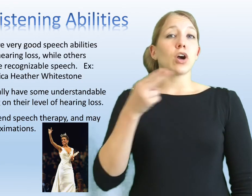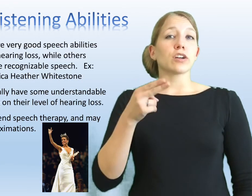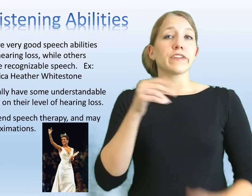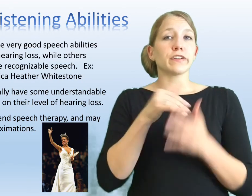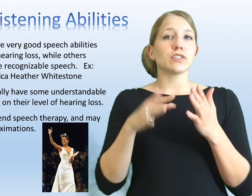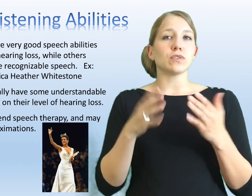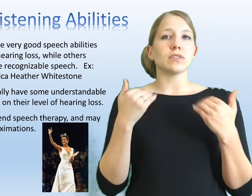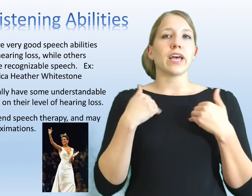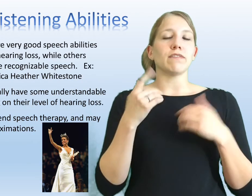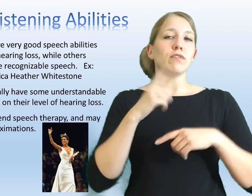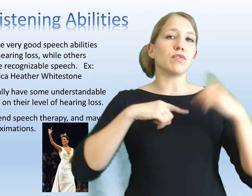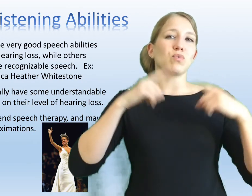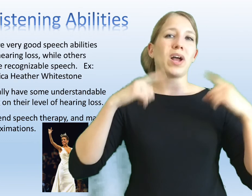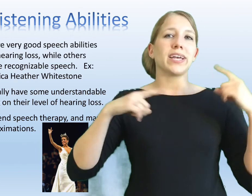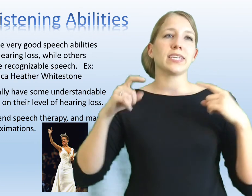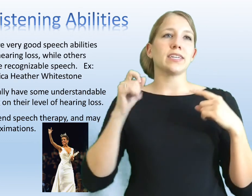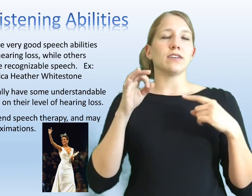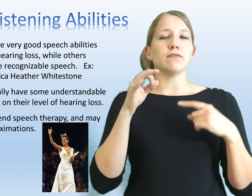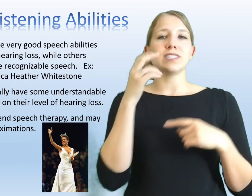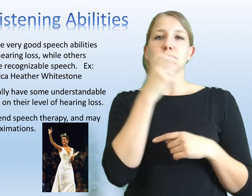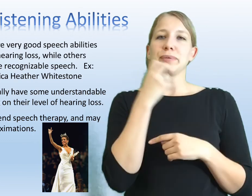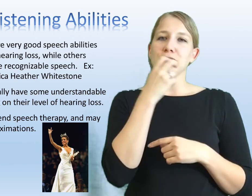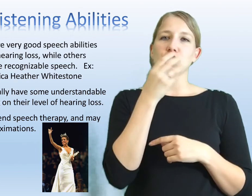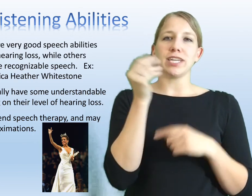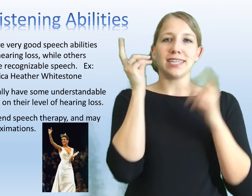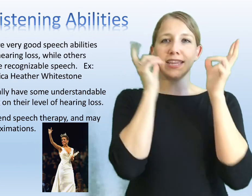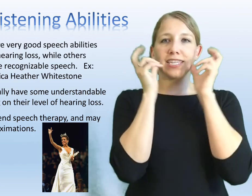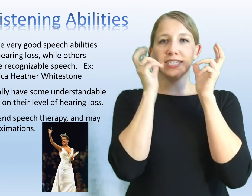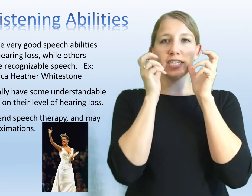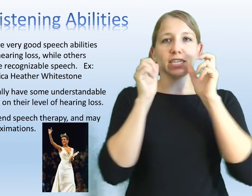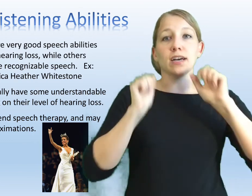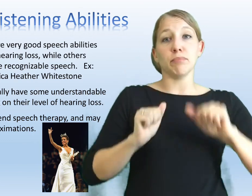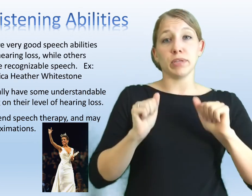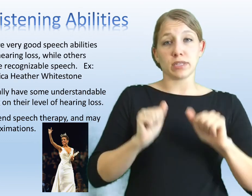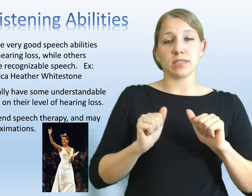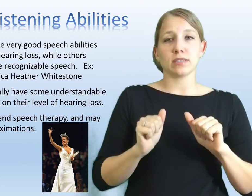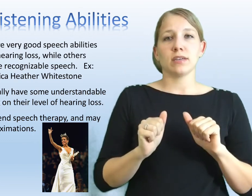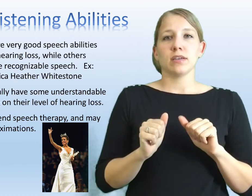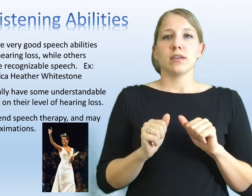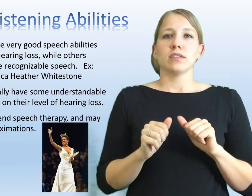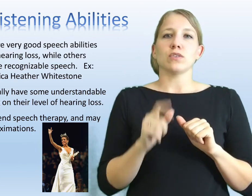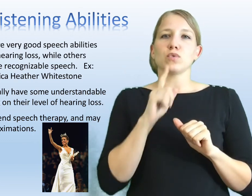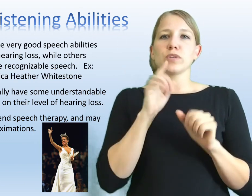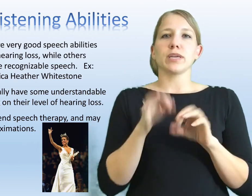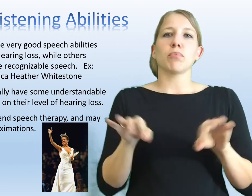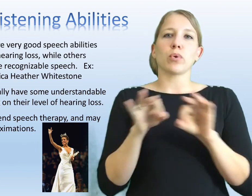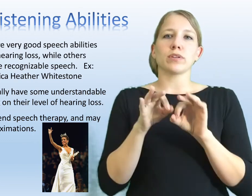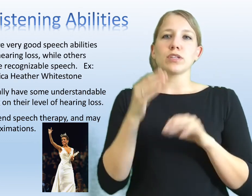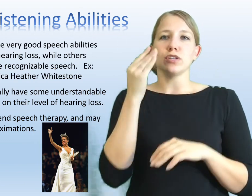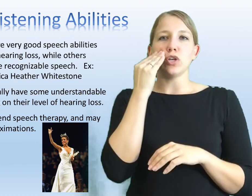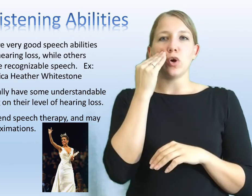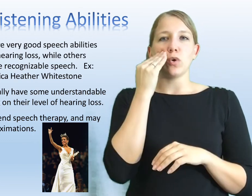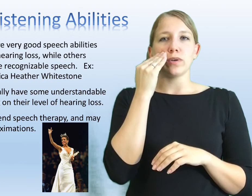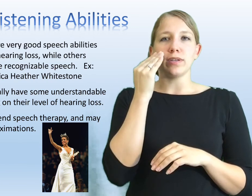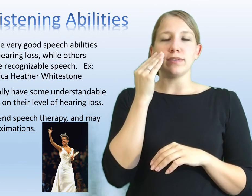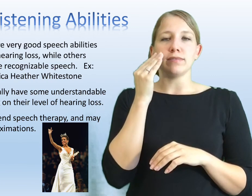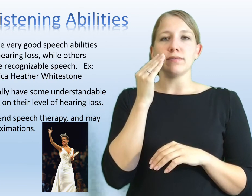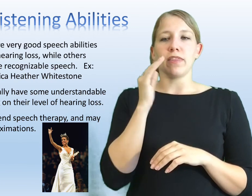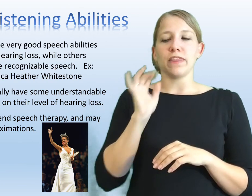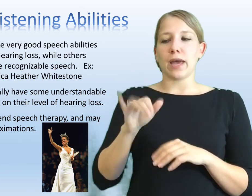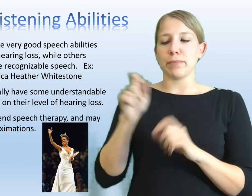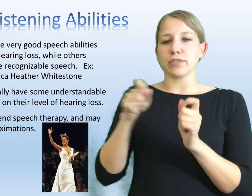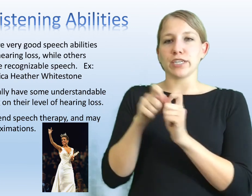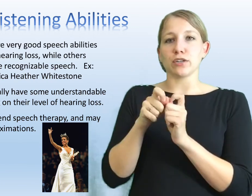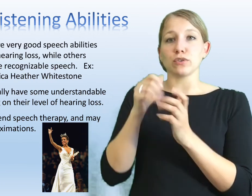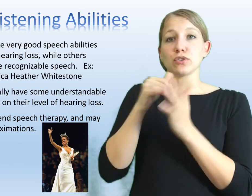Deaf and hard of hearing students have a variety of speech and listening abilities. So it's really important to know and